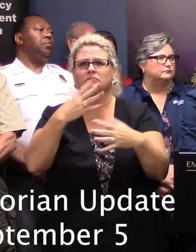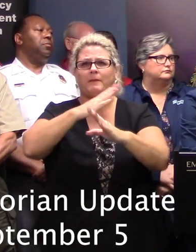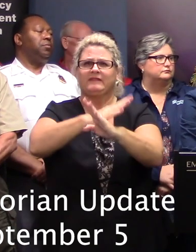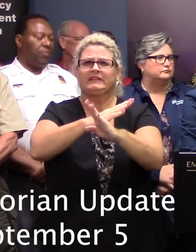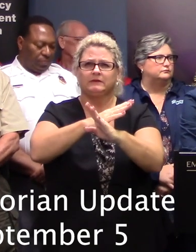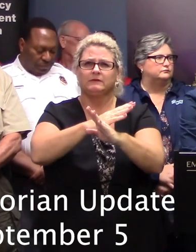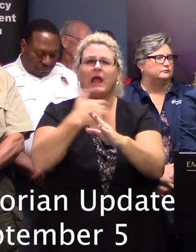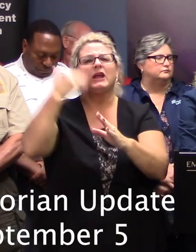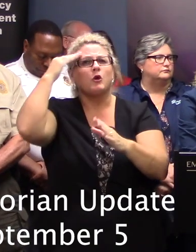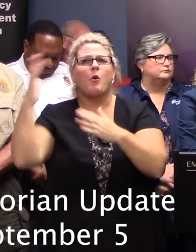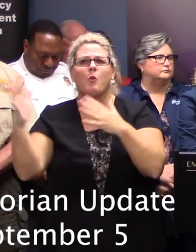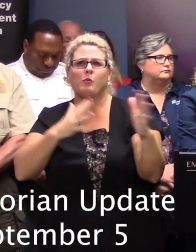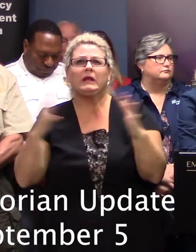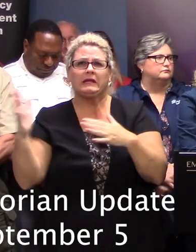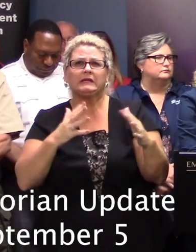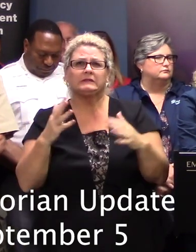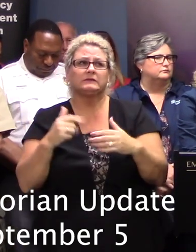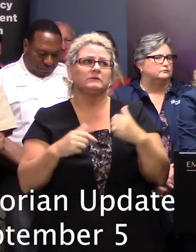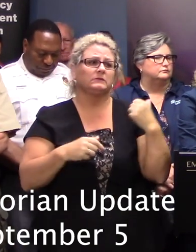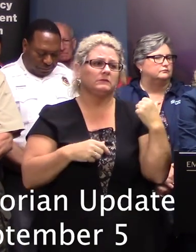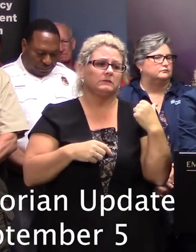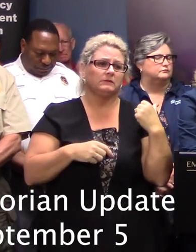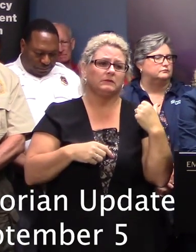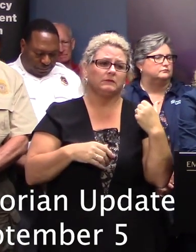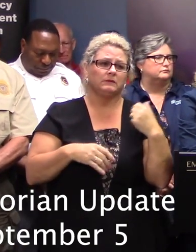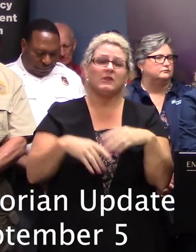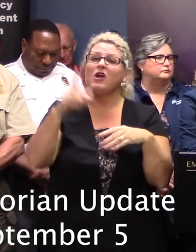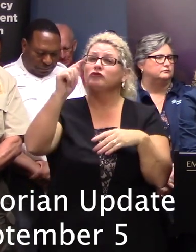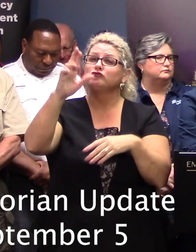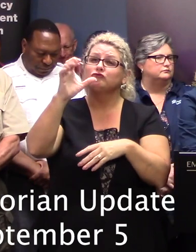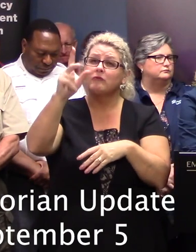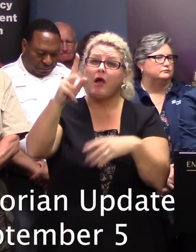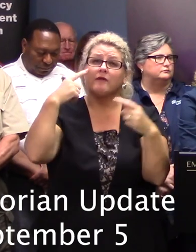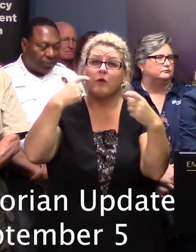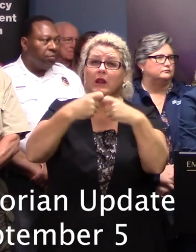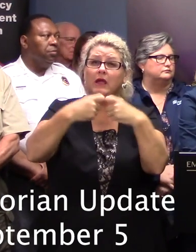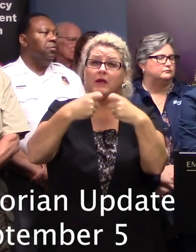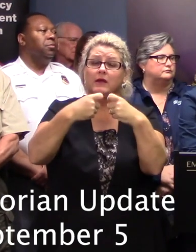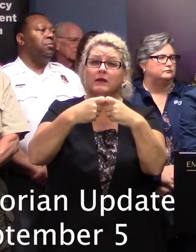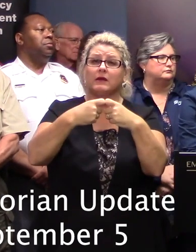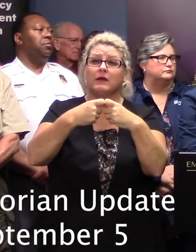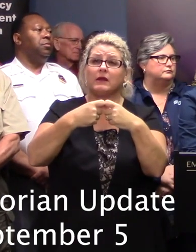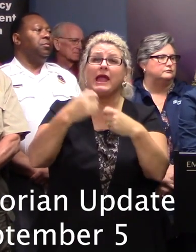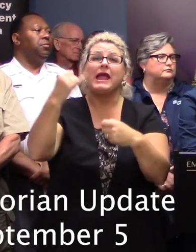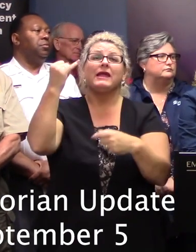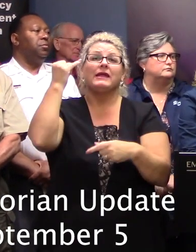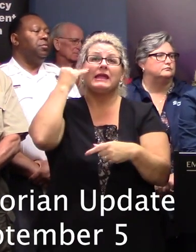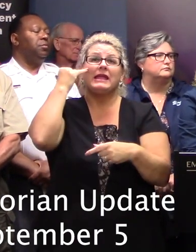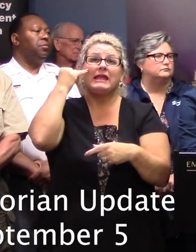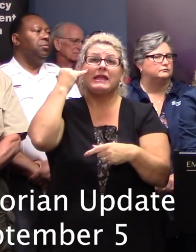we've got the strong winds the utility trucks will only roll if they're above 35